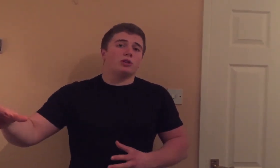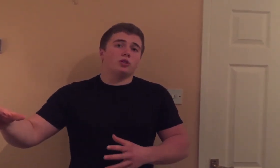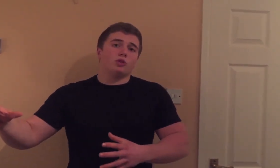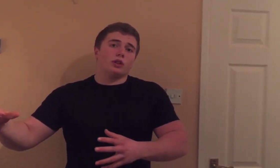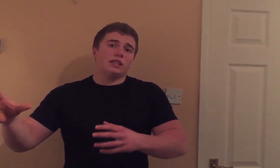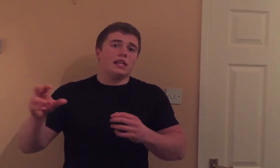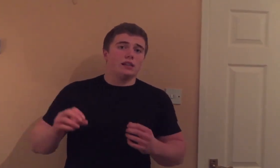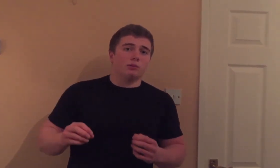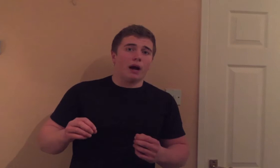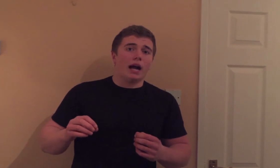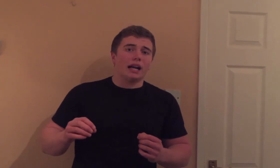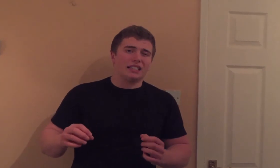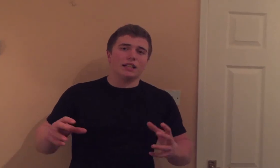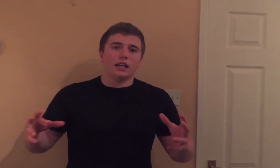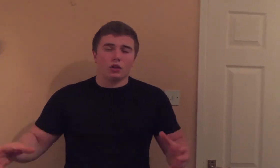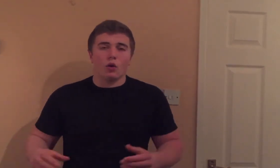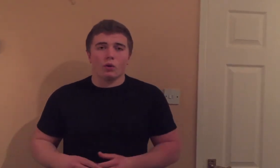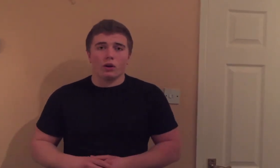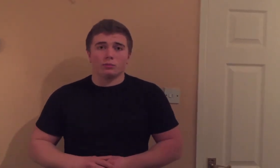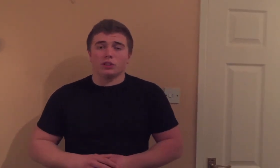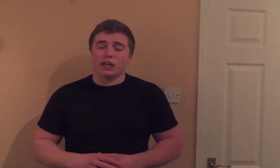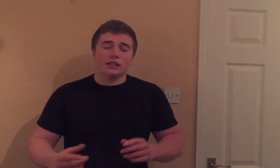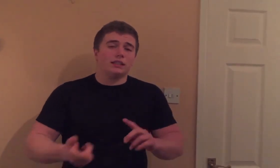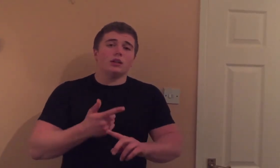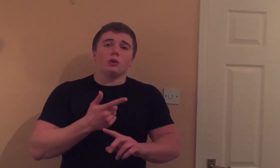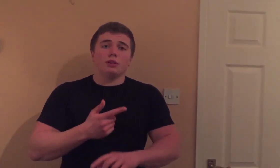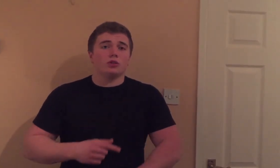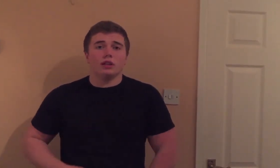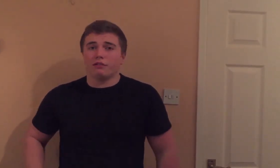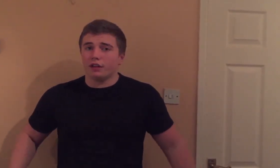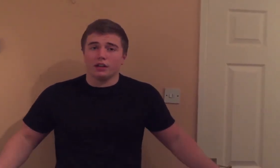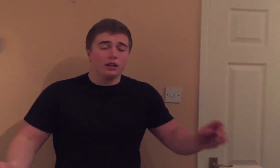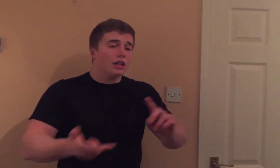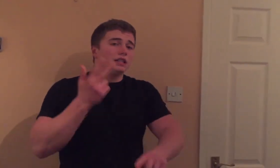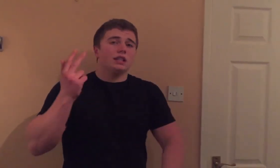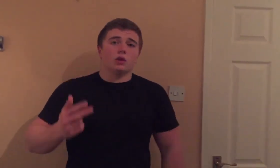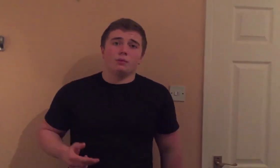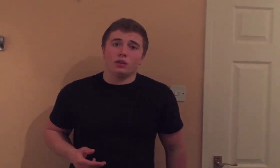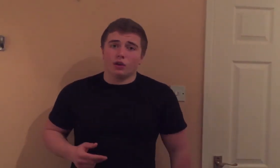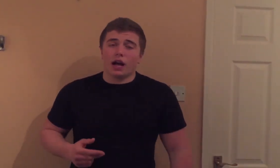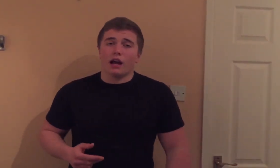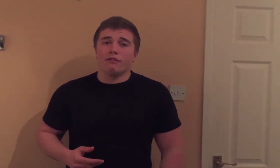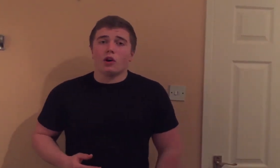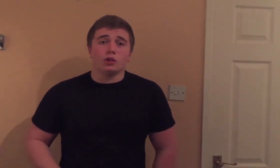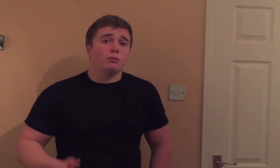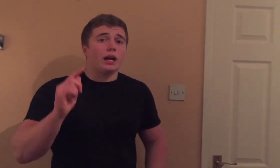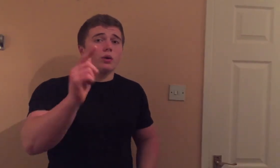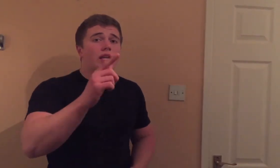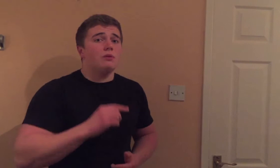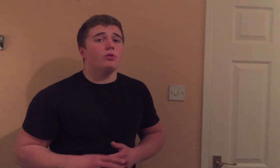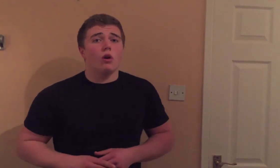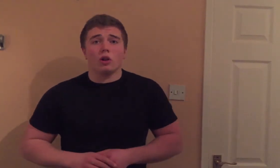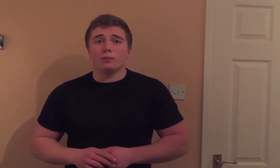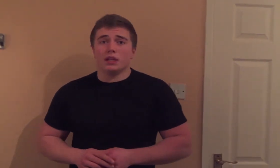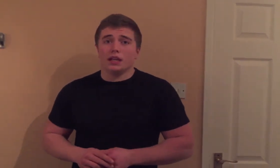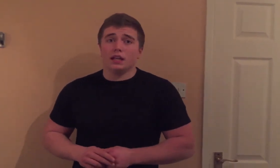person who sort of scales back. I still like to go 100%. Still going to be training failure. Still going to be doing high volume, and I'm going to keep you all updated.